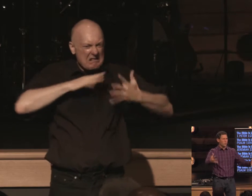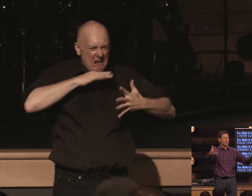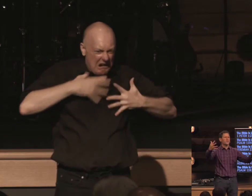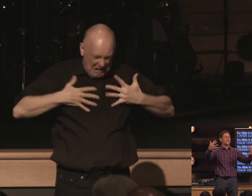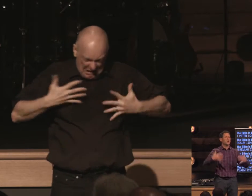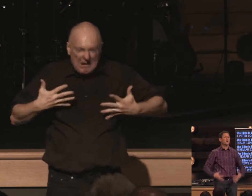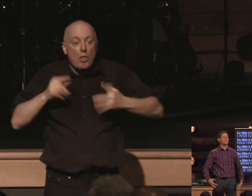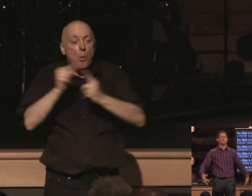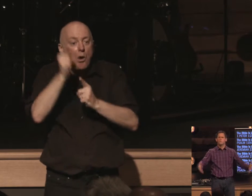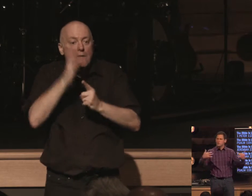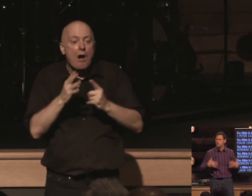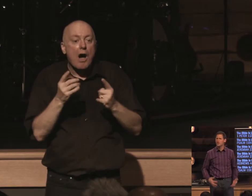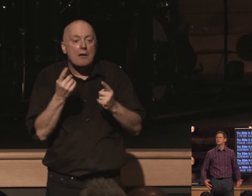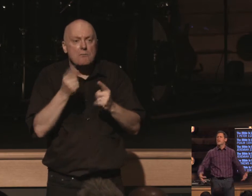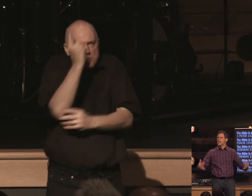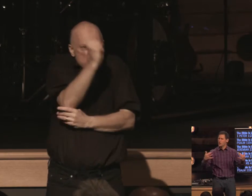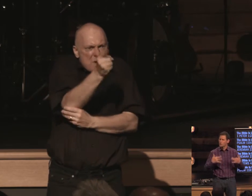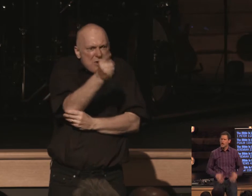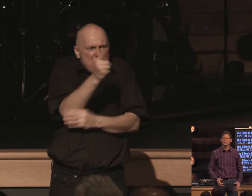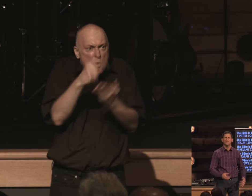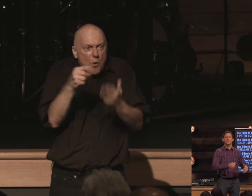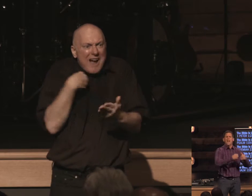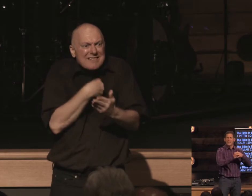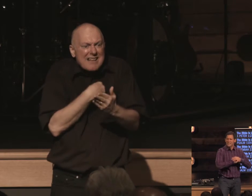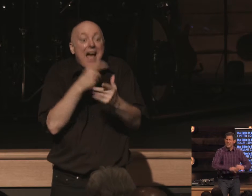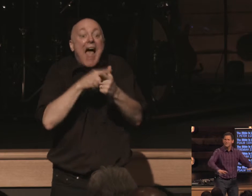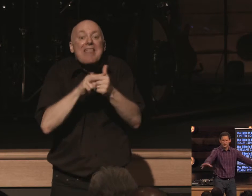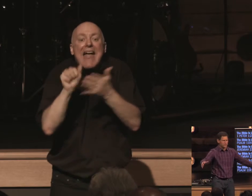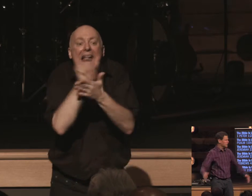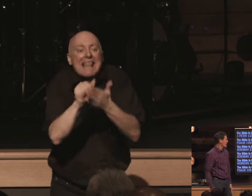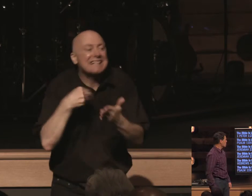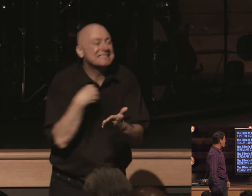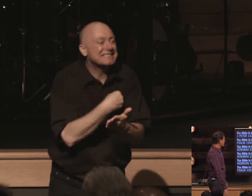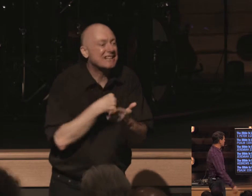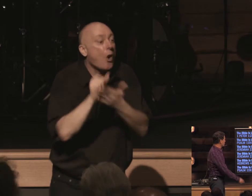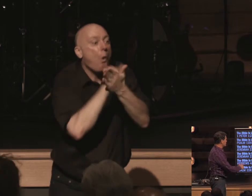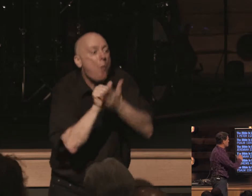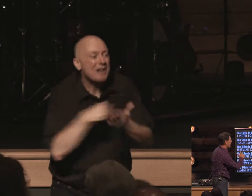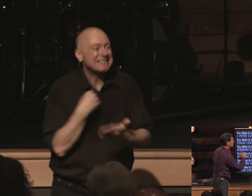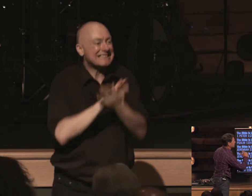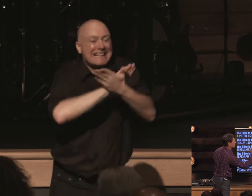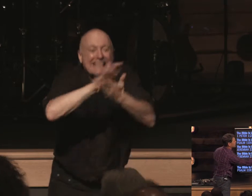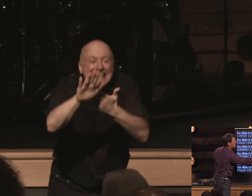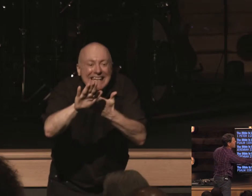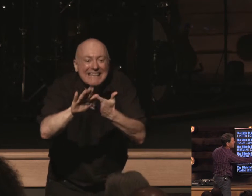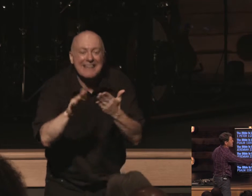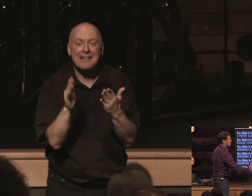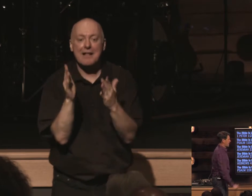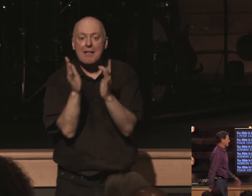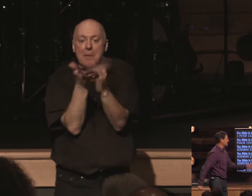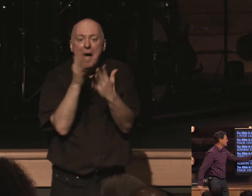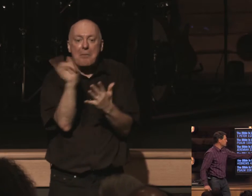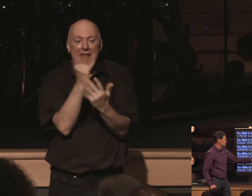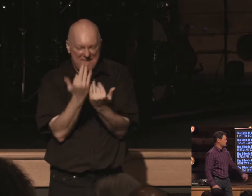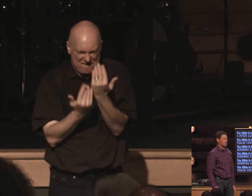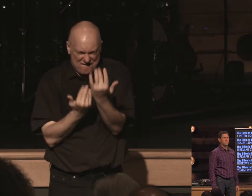word of god comes and rebukes us and corrects us and cleanses us and washes us the bible is like a fire that cleanses us from